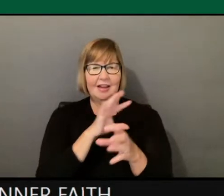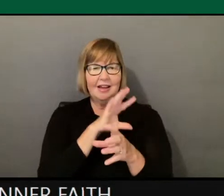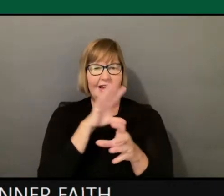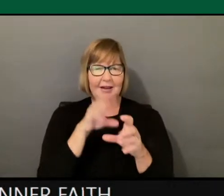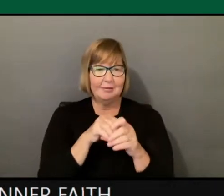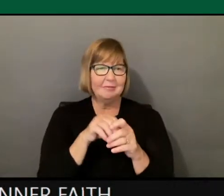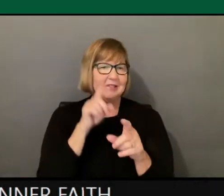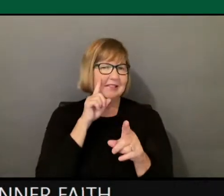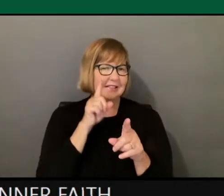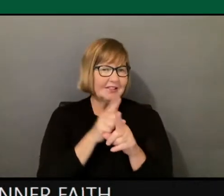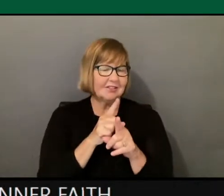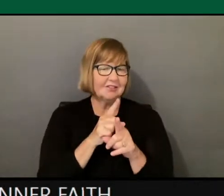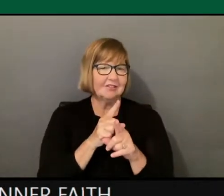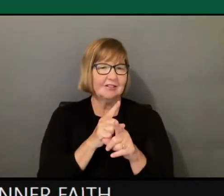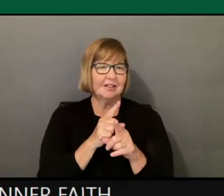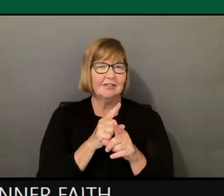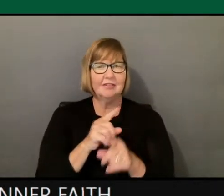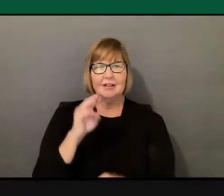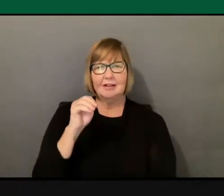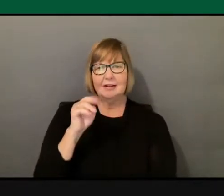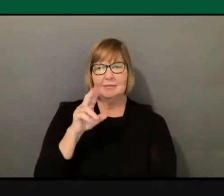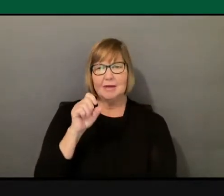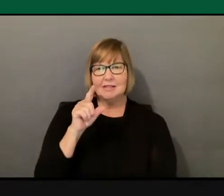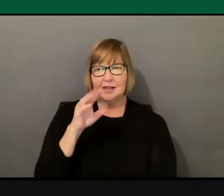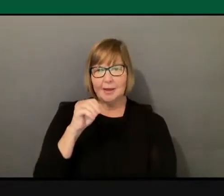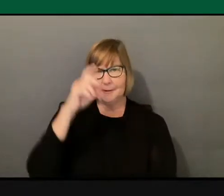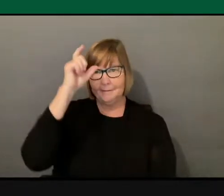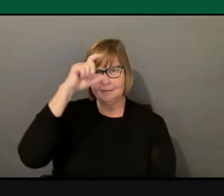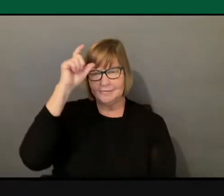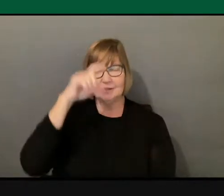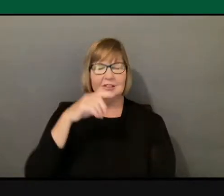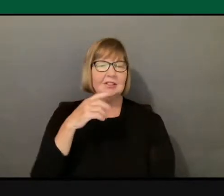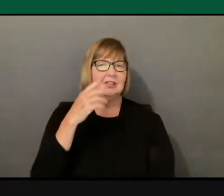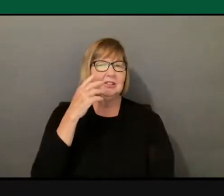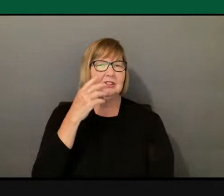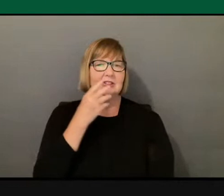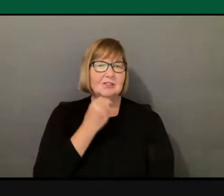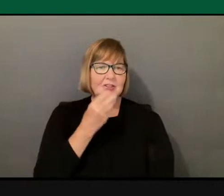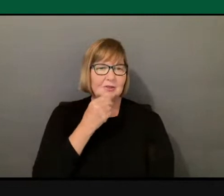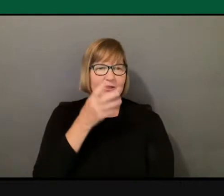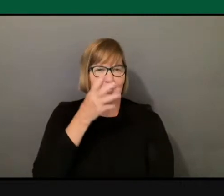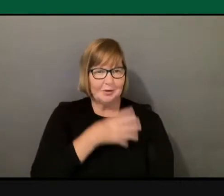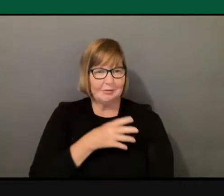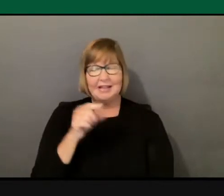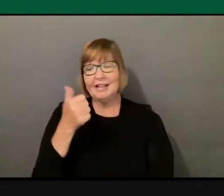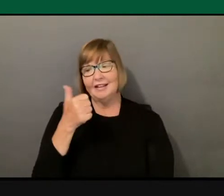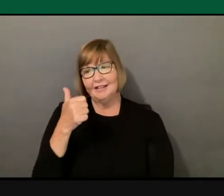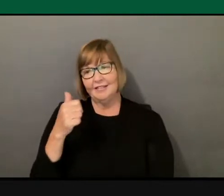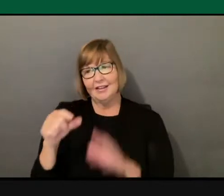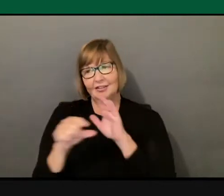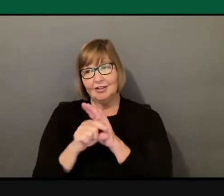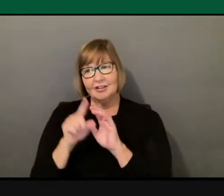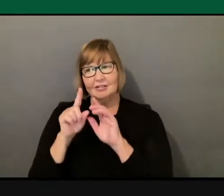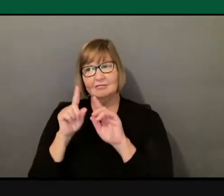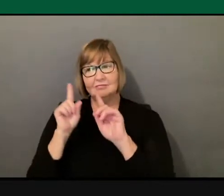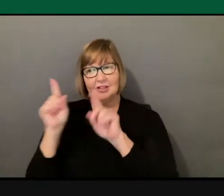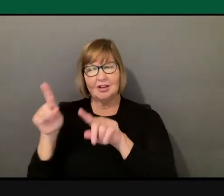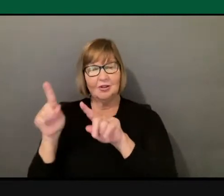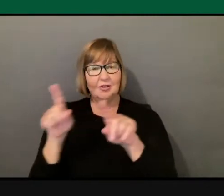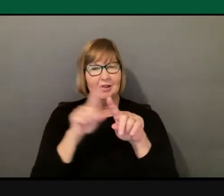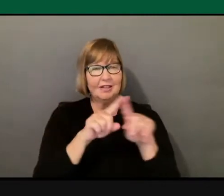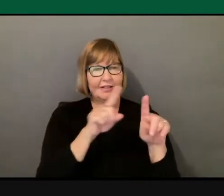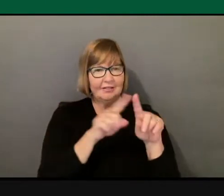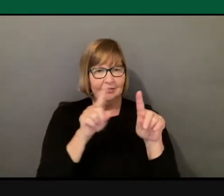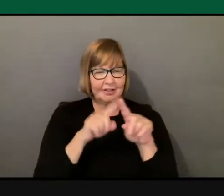Muslim and Jewish women. My 10th graders visit different houses of worship and they will be visiting us.